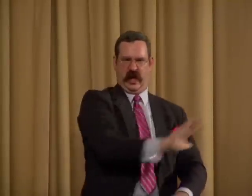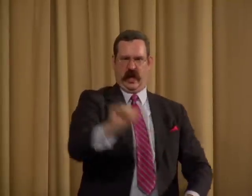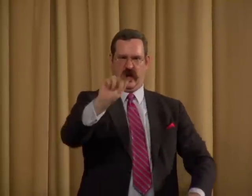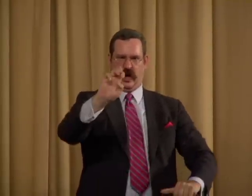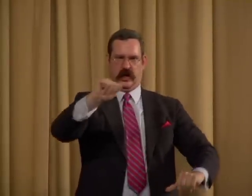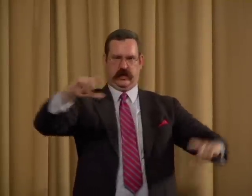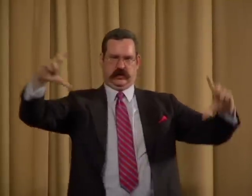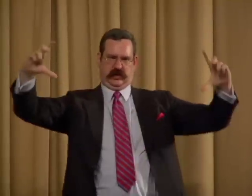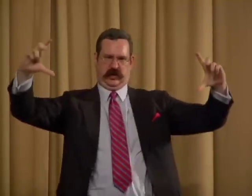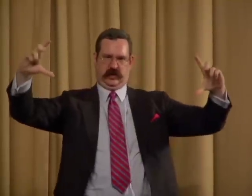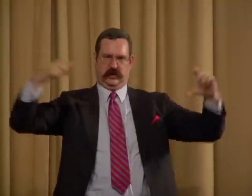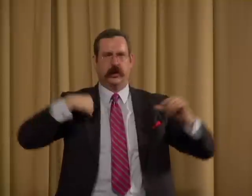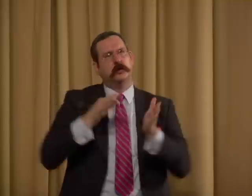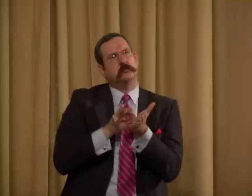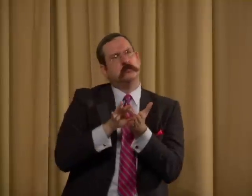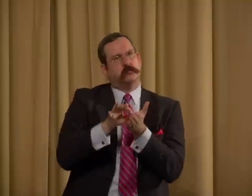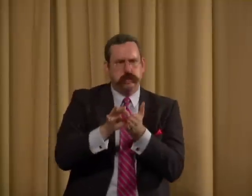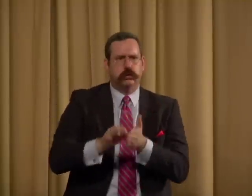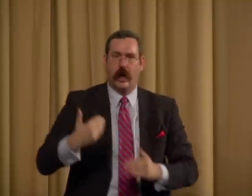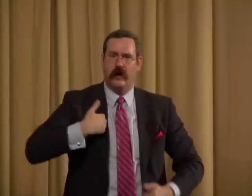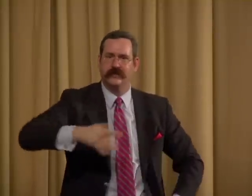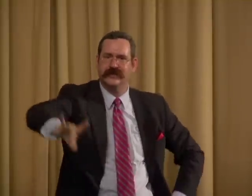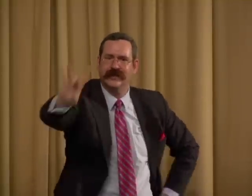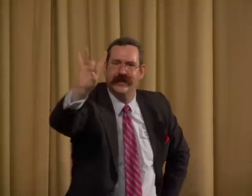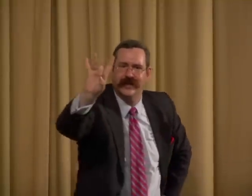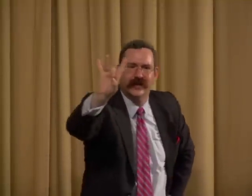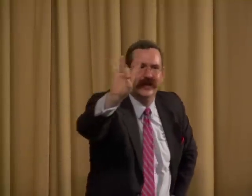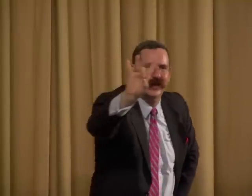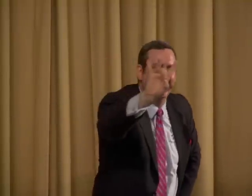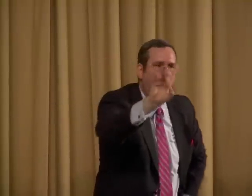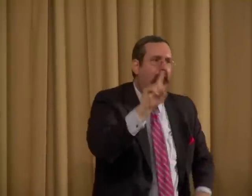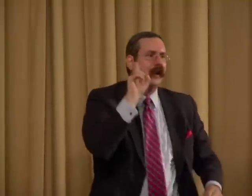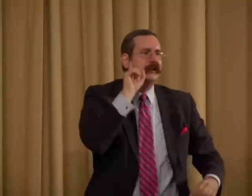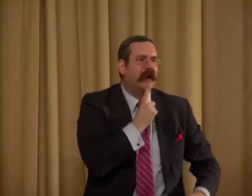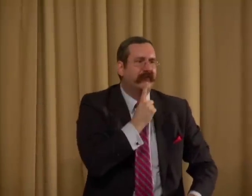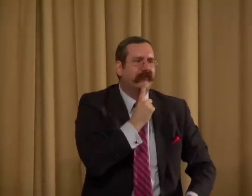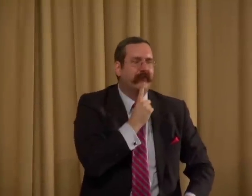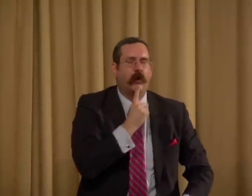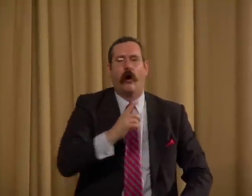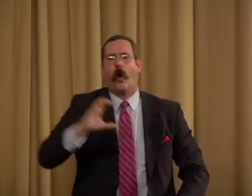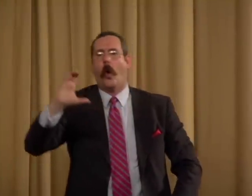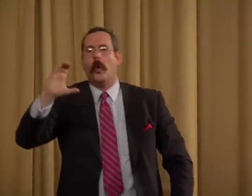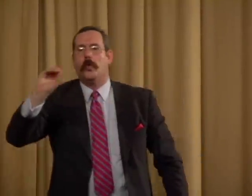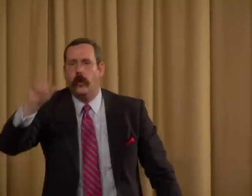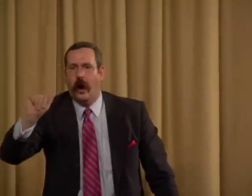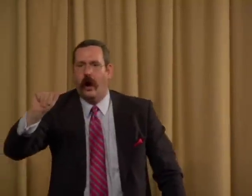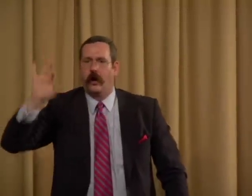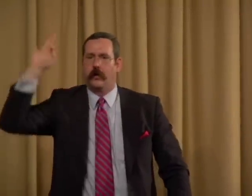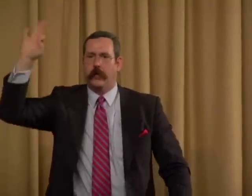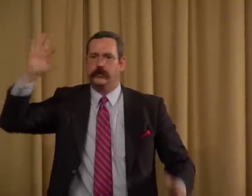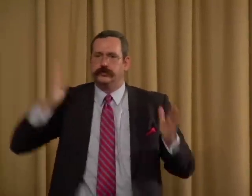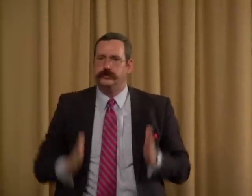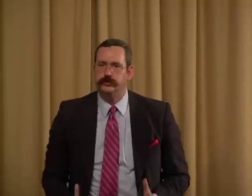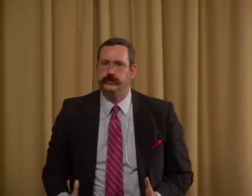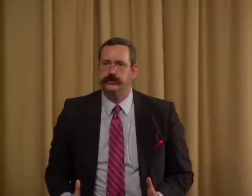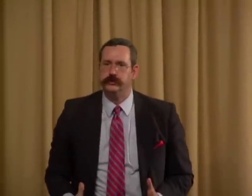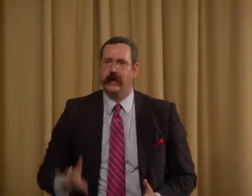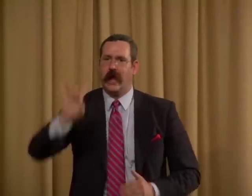up to Kansas City, in that geographic region, there are eight Deaf Coda